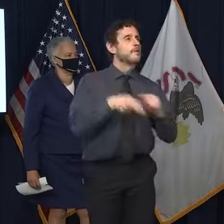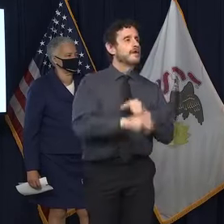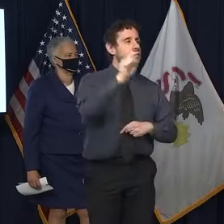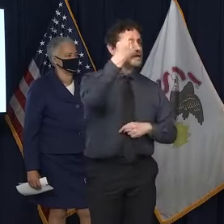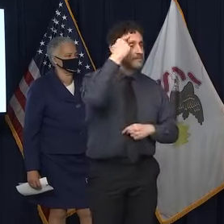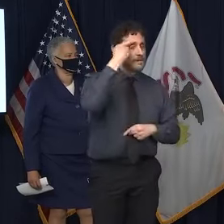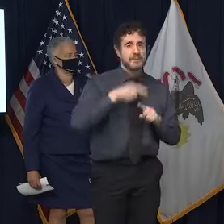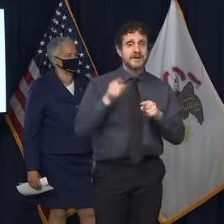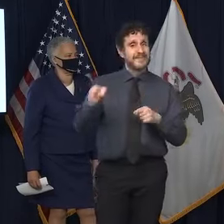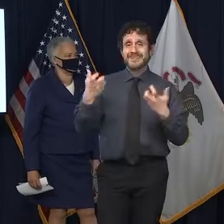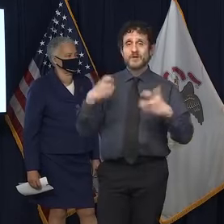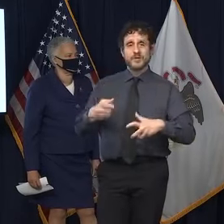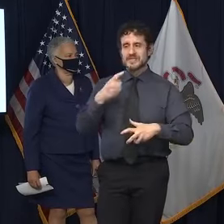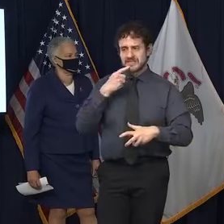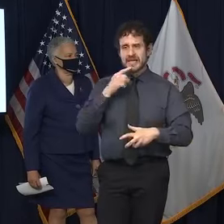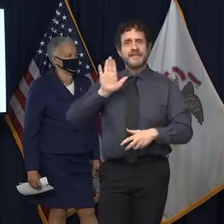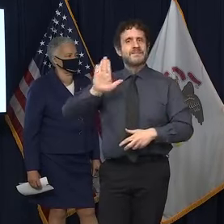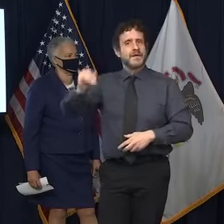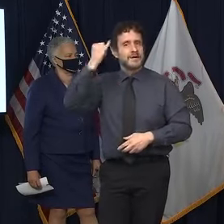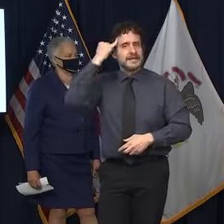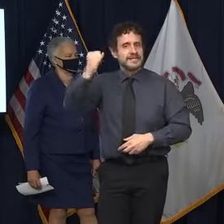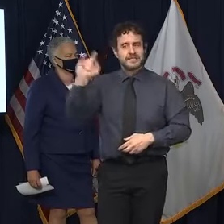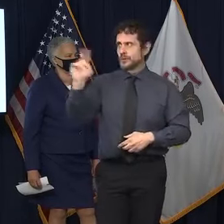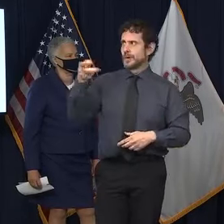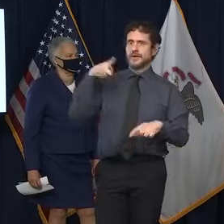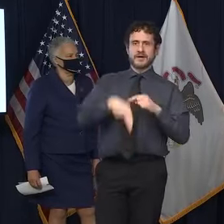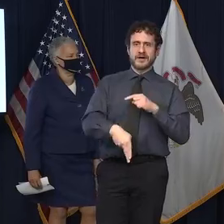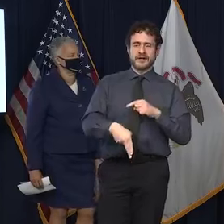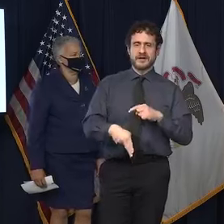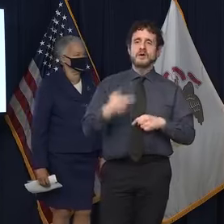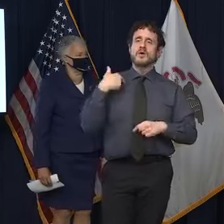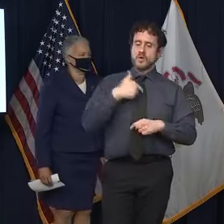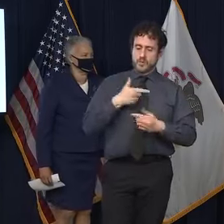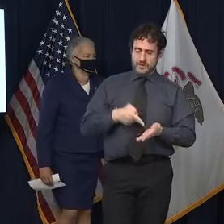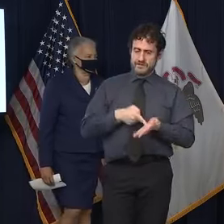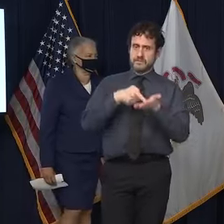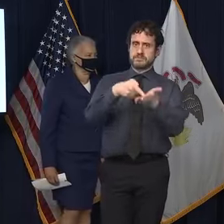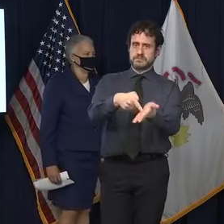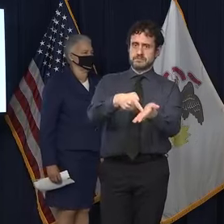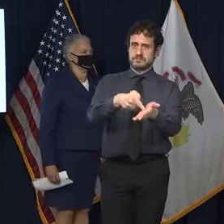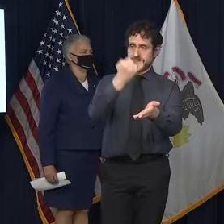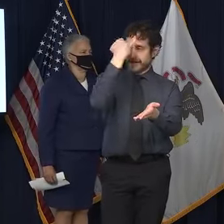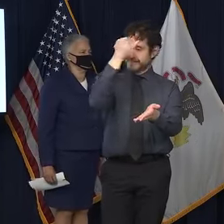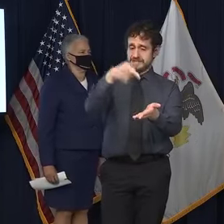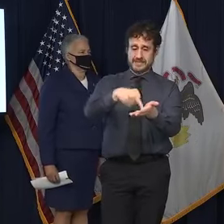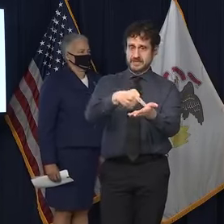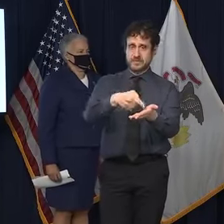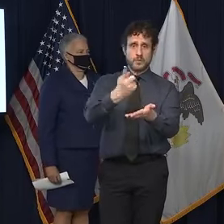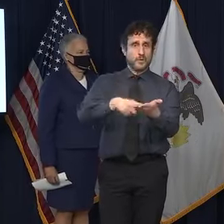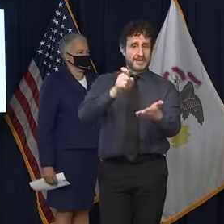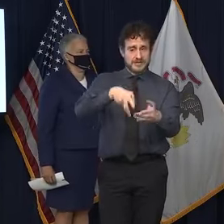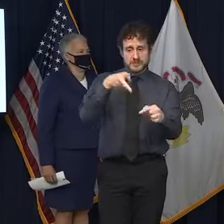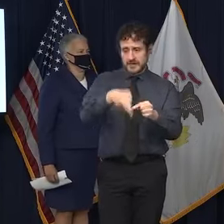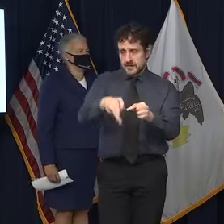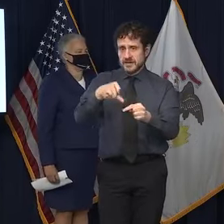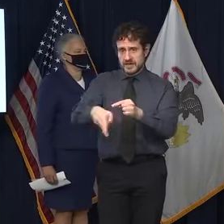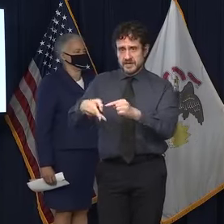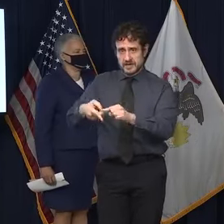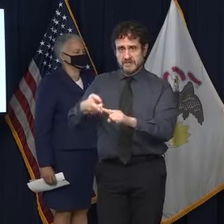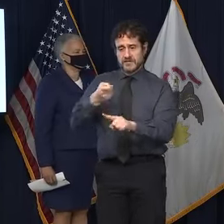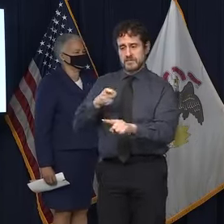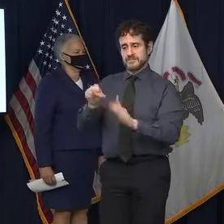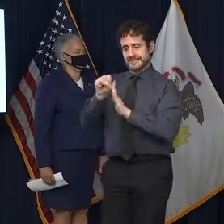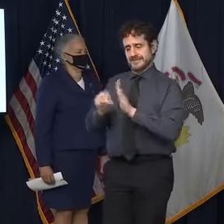but then they don't want to say what they would cut. And so we've put forward proposals for what needs to be trimmed from state